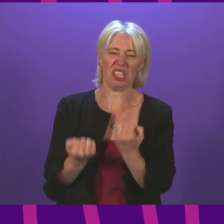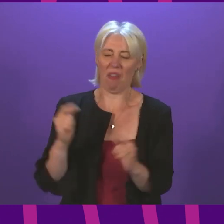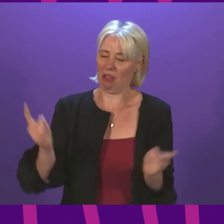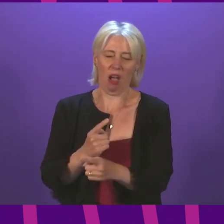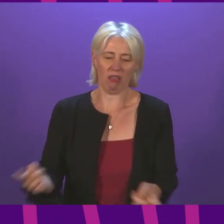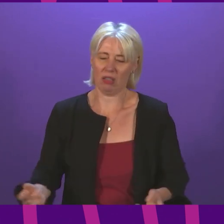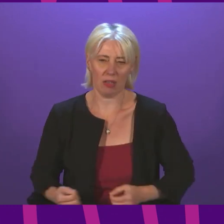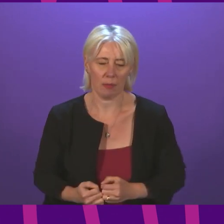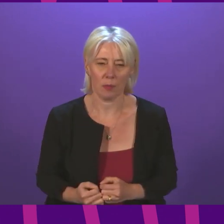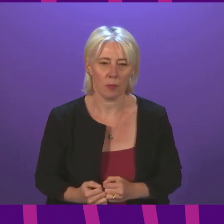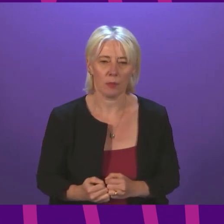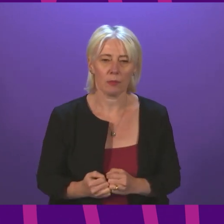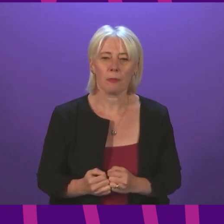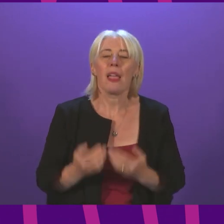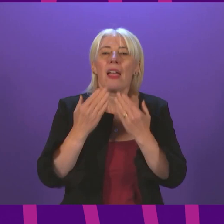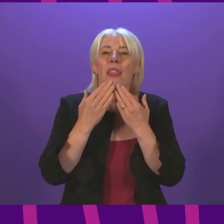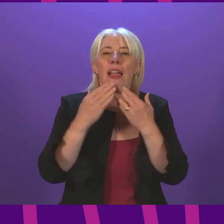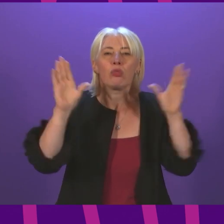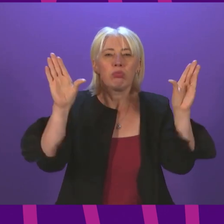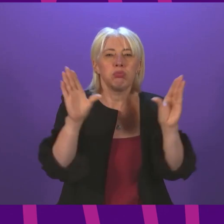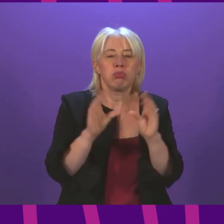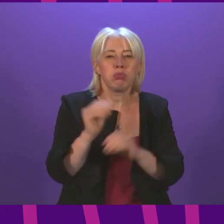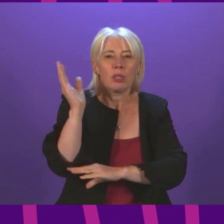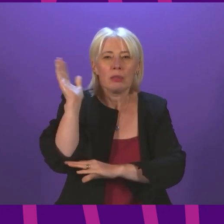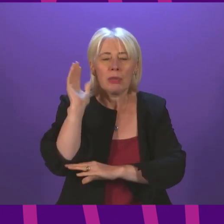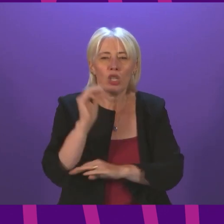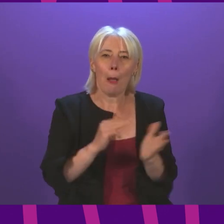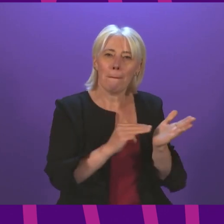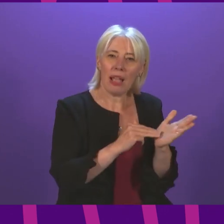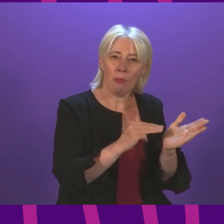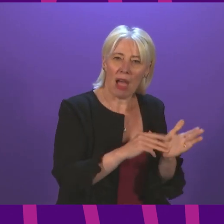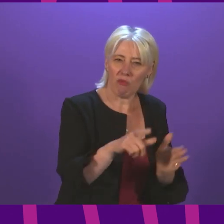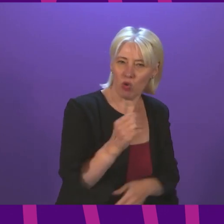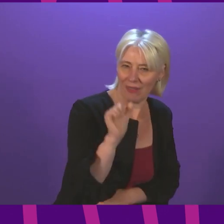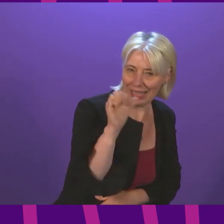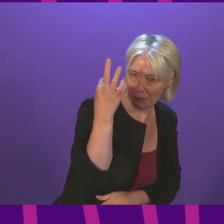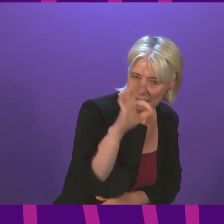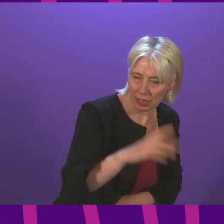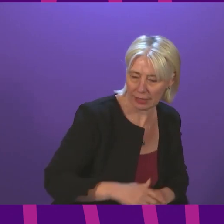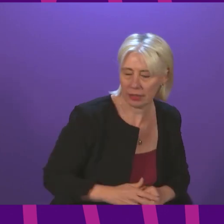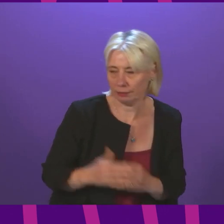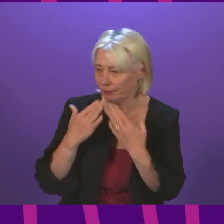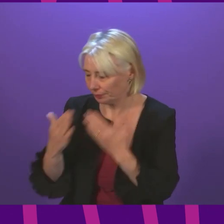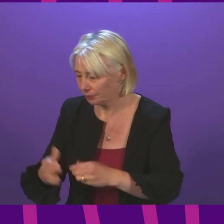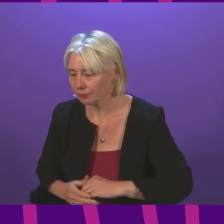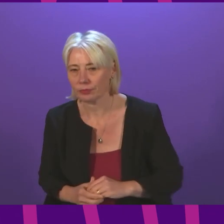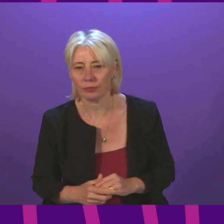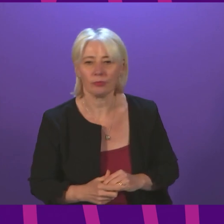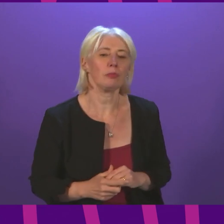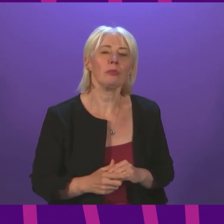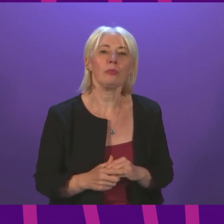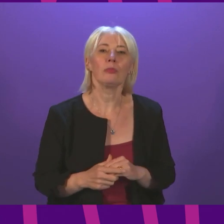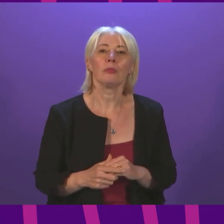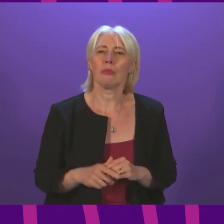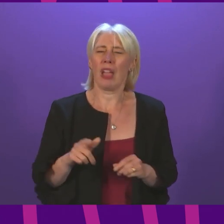Thank you. We now move to winding up speeches and I call on Michael Marra up to six minutes. Thank you, President Officer. This